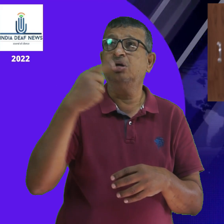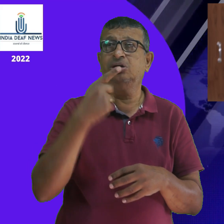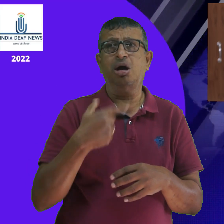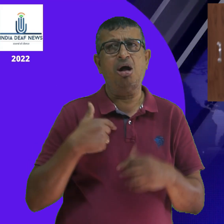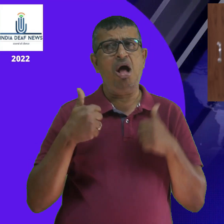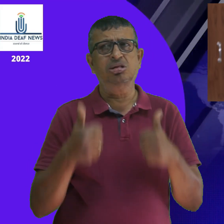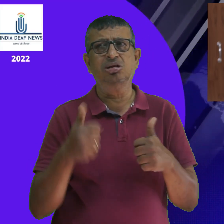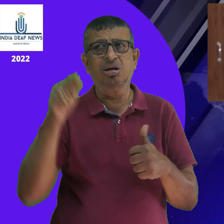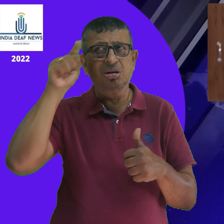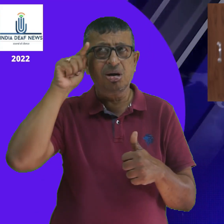and a lot of my friends.